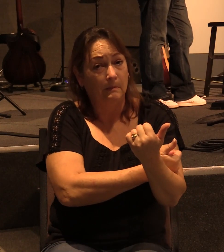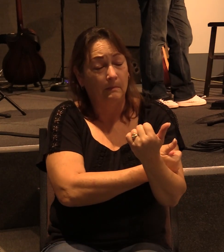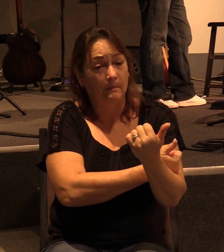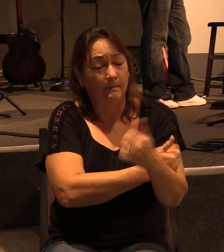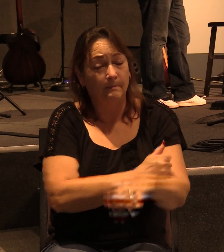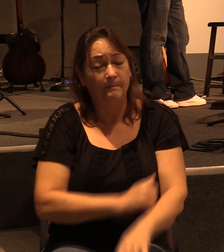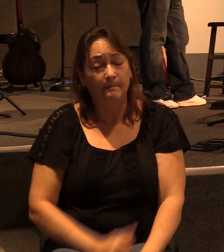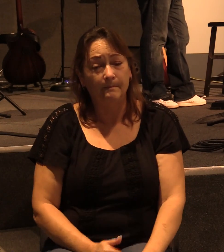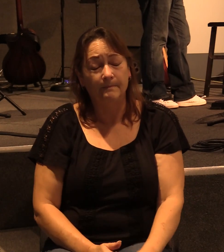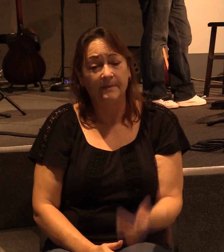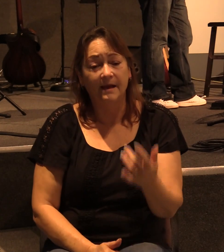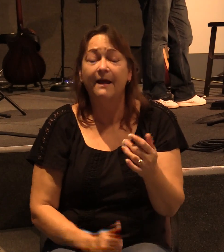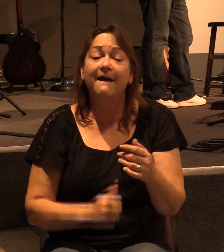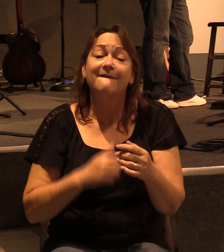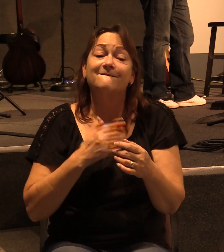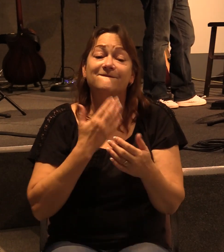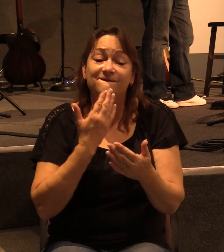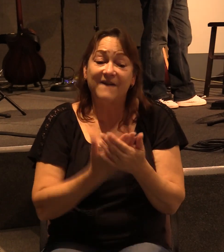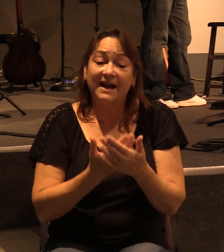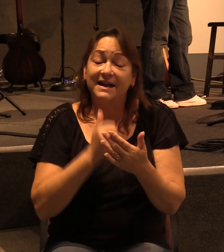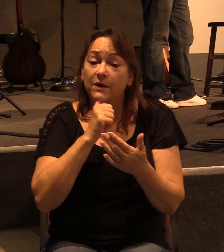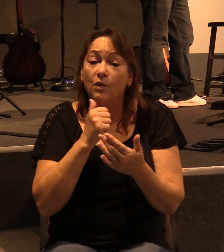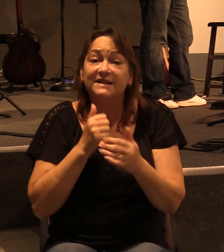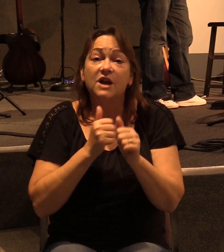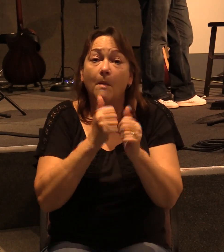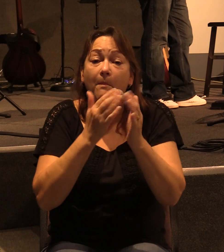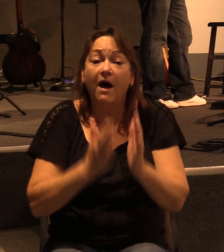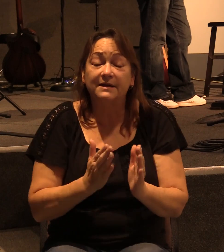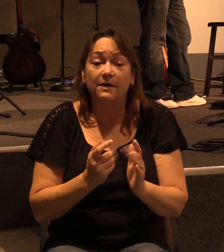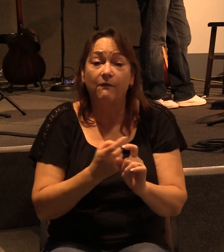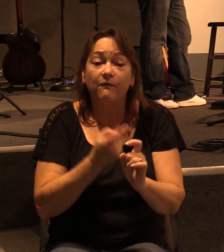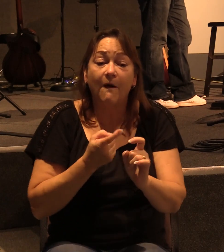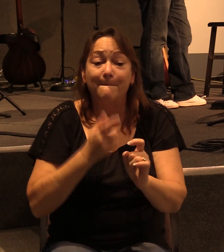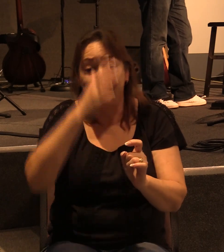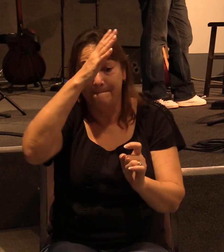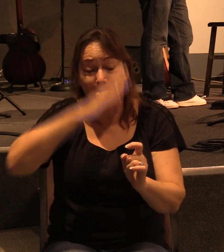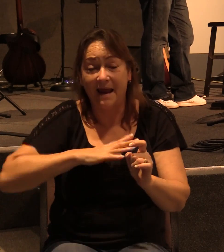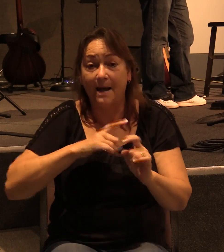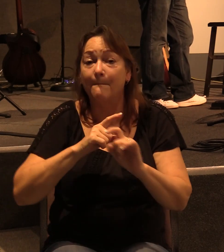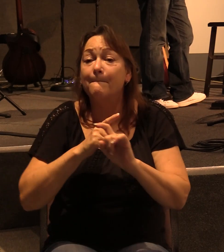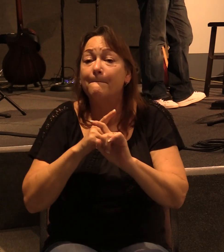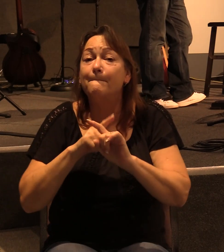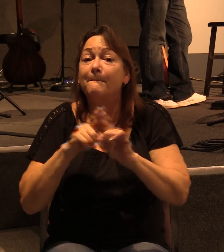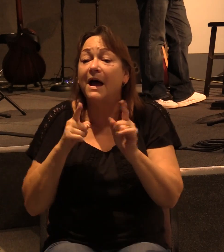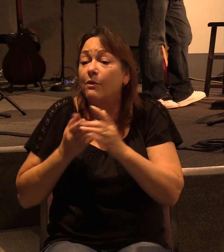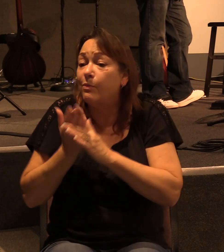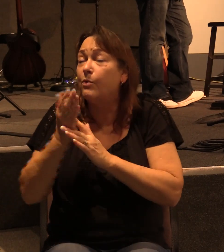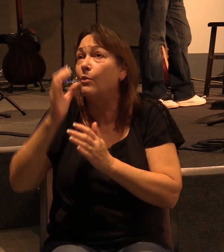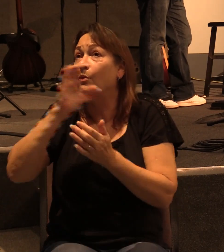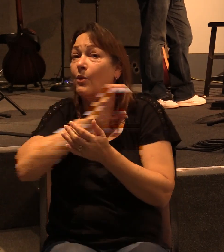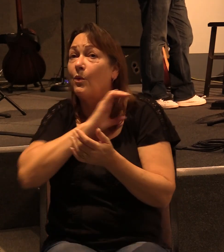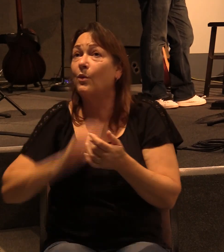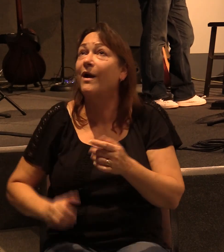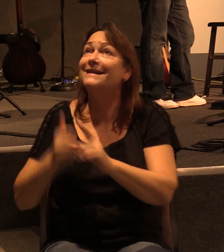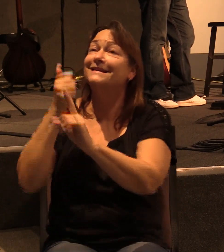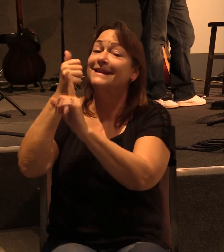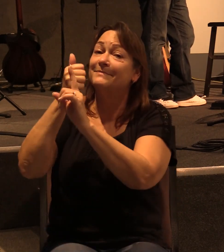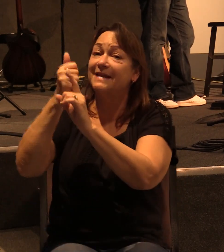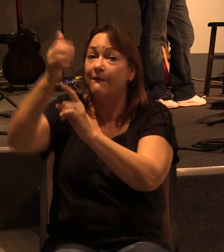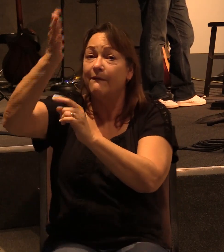the fact that he wasn't an apostle by men or through men, but by Christ himself and God the Father.